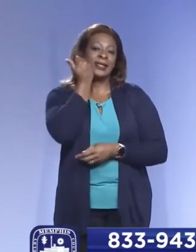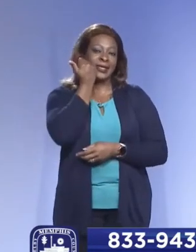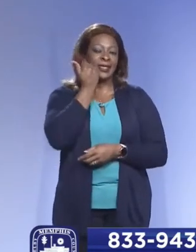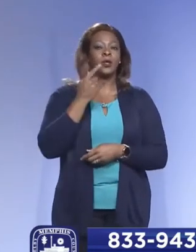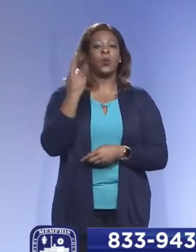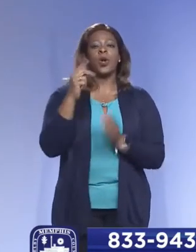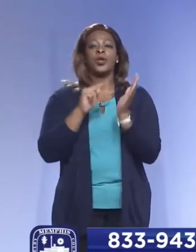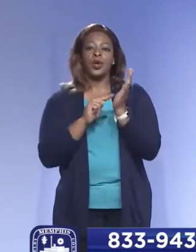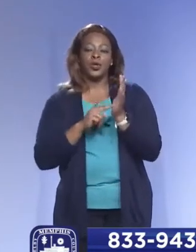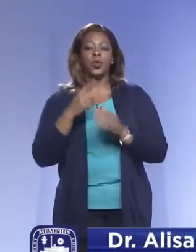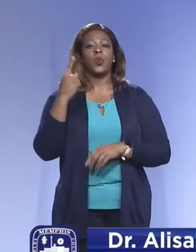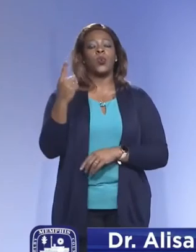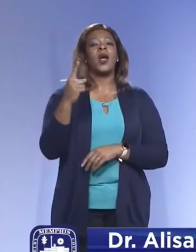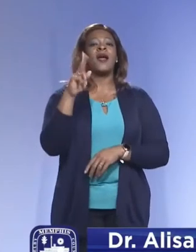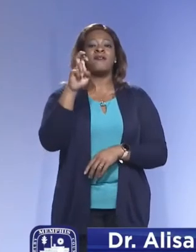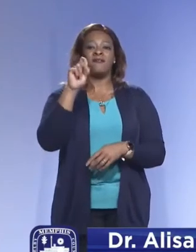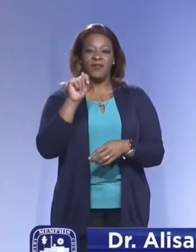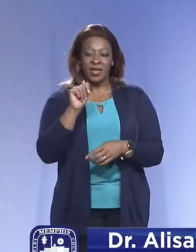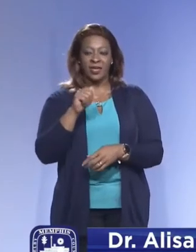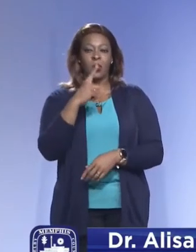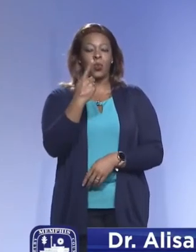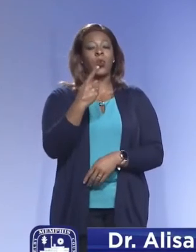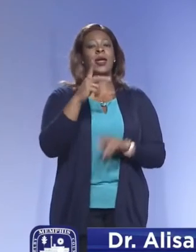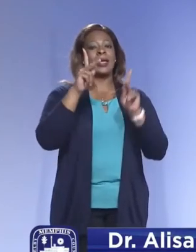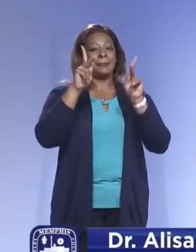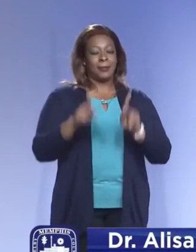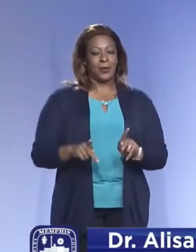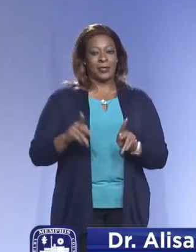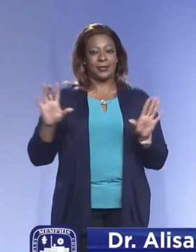one nurse, one veterinarian, and one citizen.